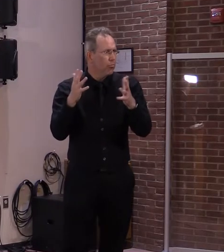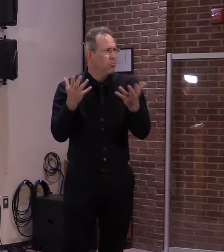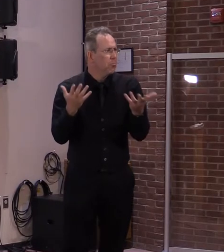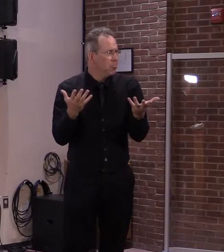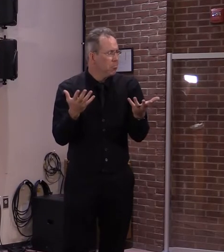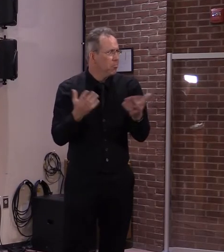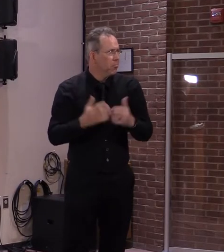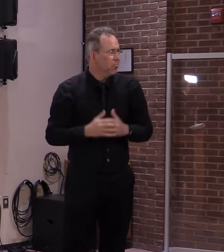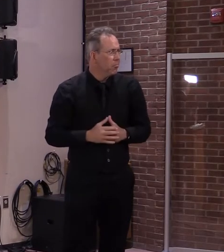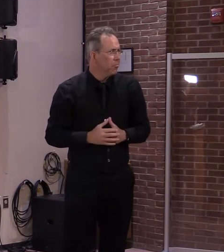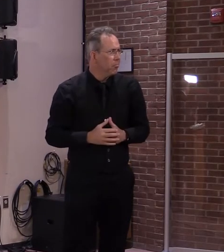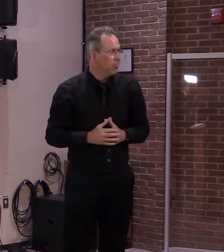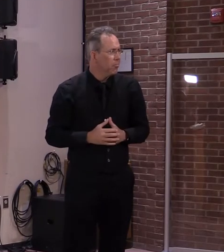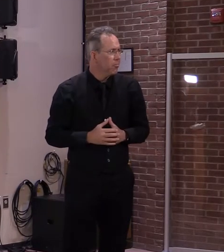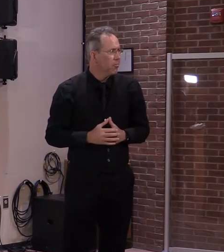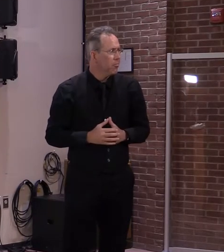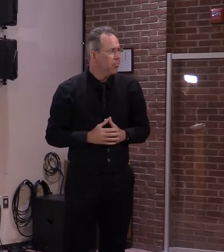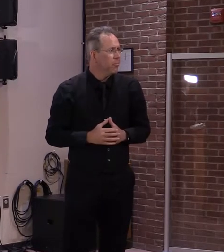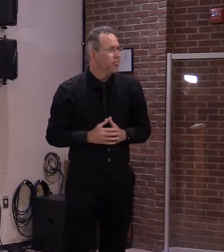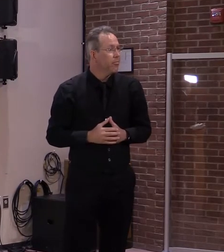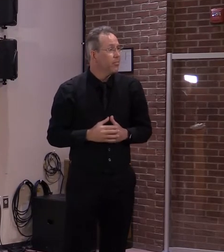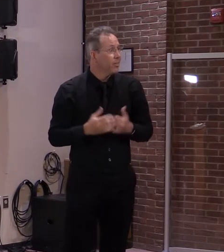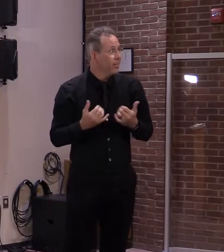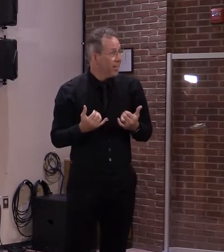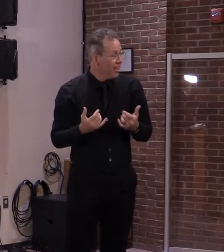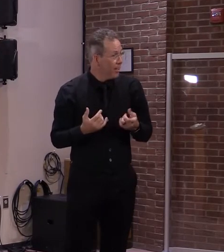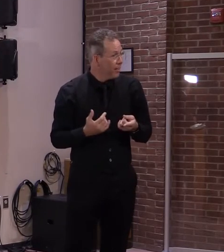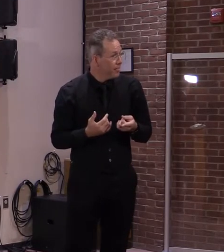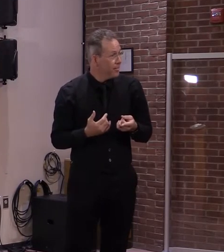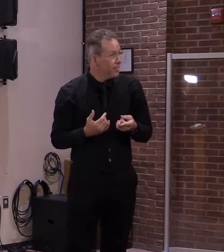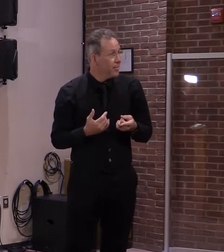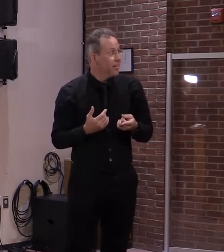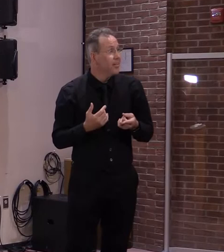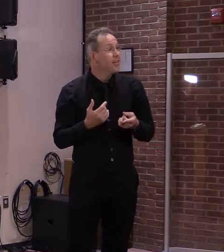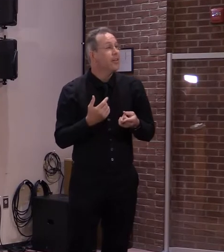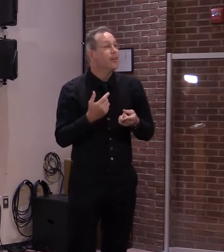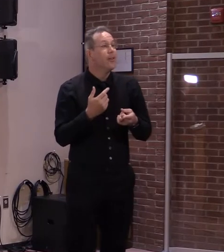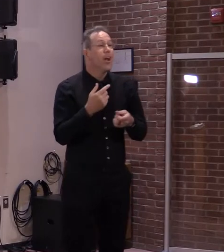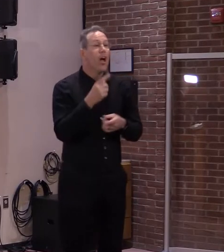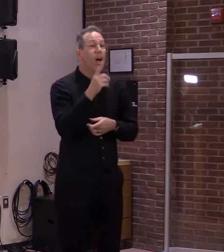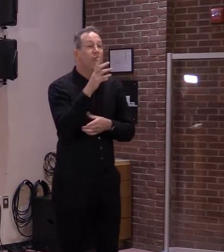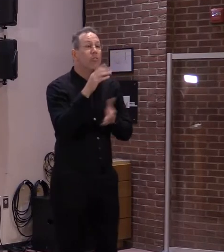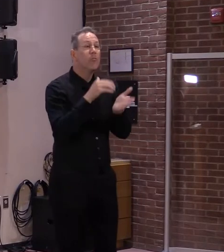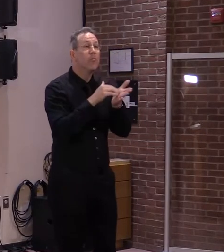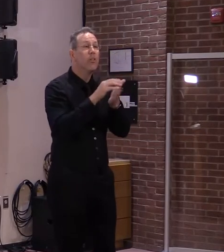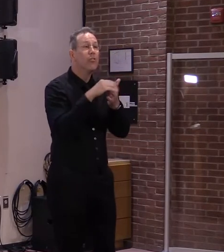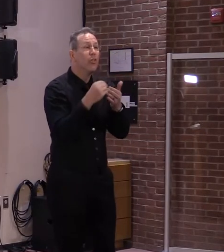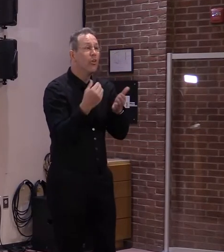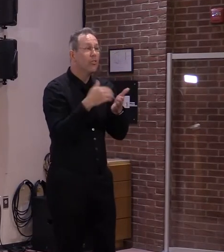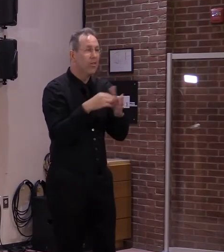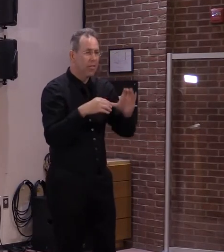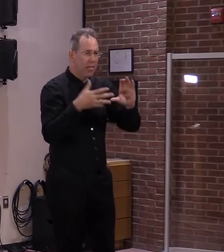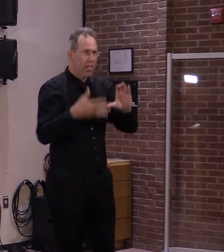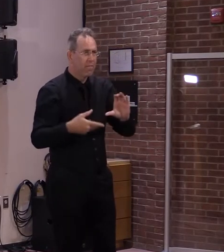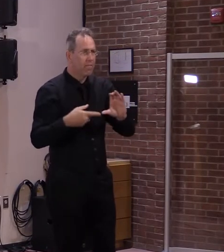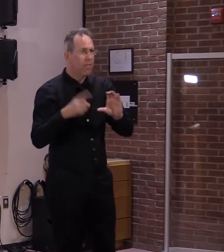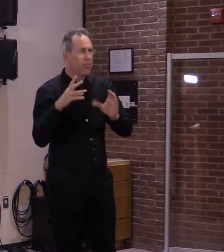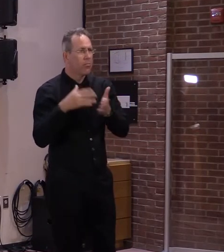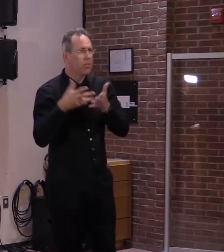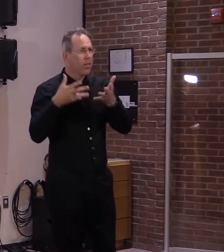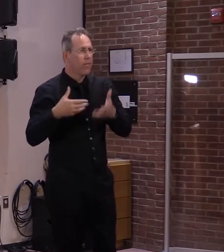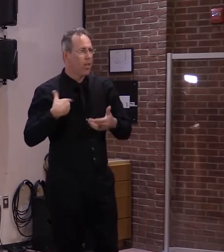We now find ourselves with about a another hundred million. So now we have three hundred million of surplus one time money.